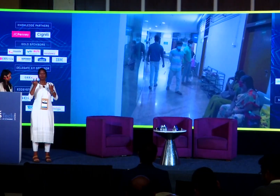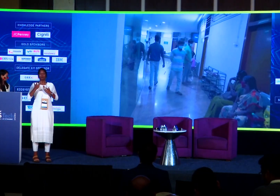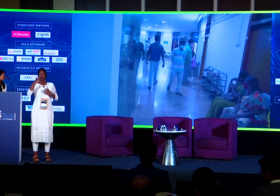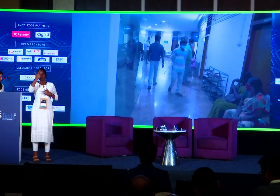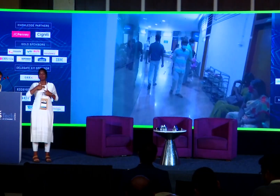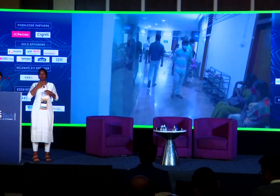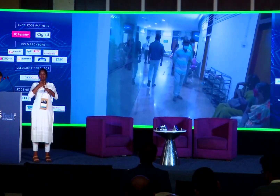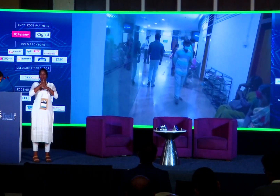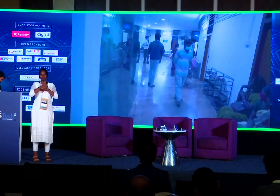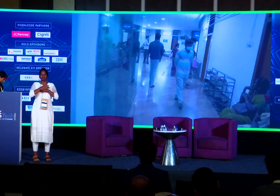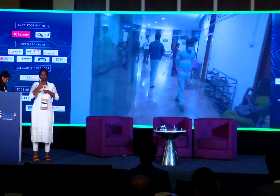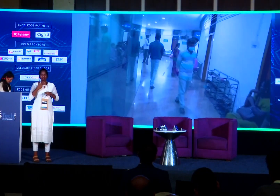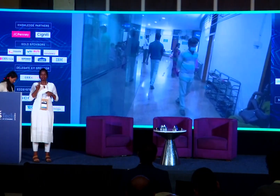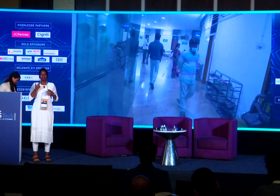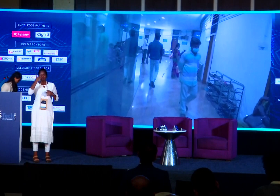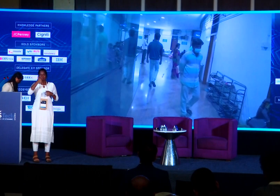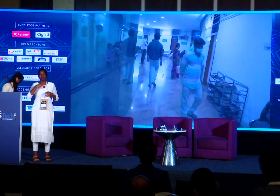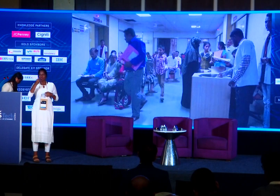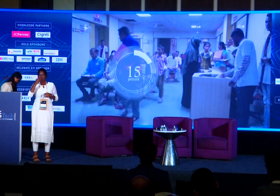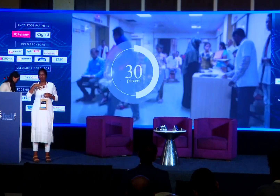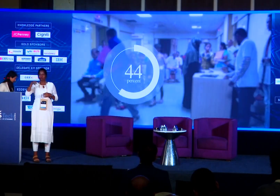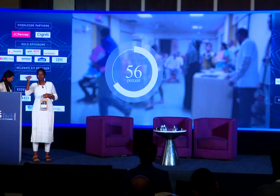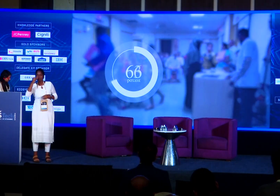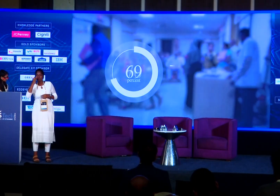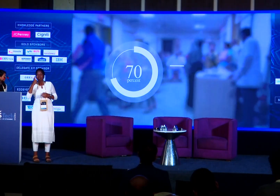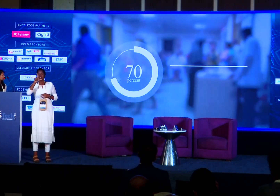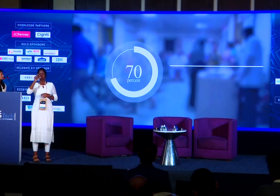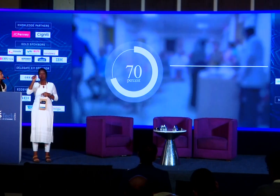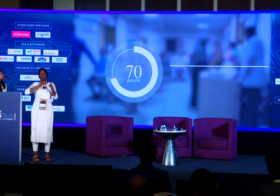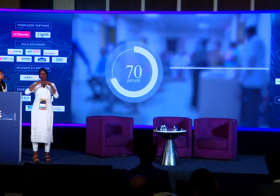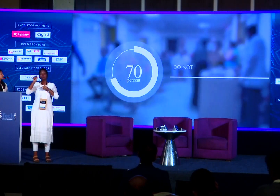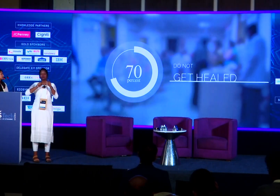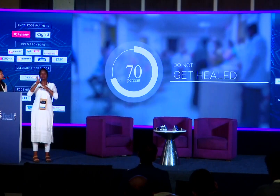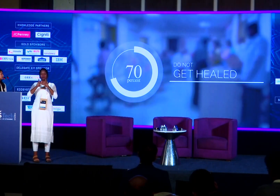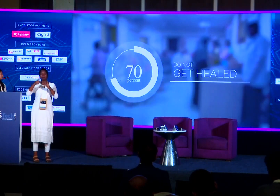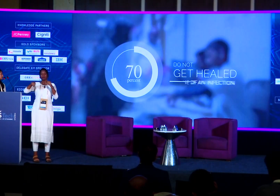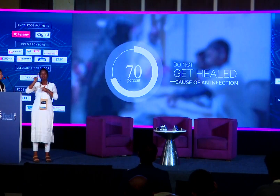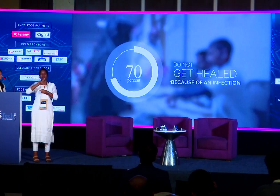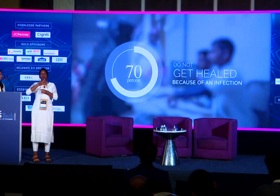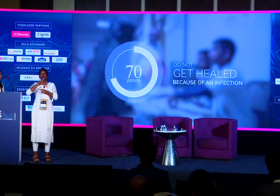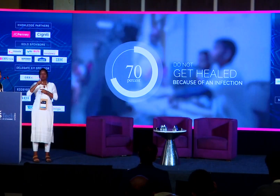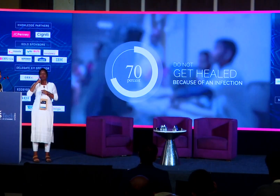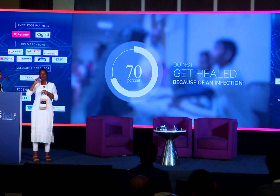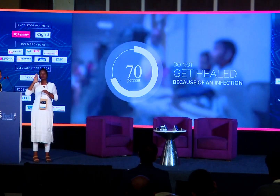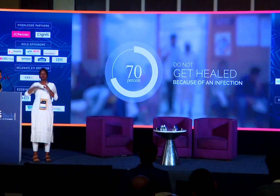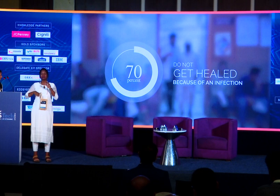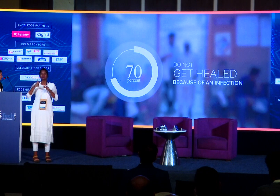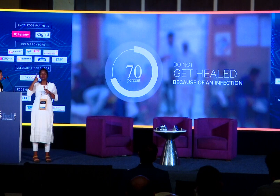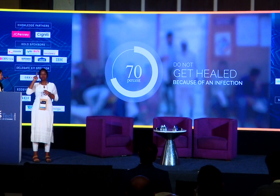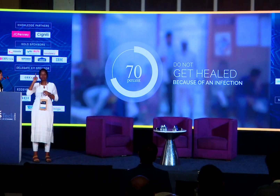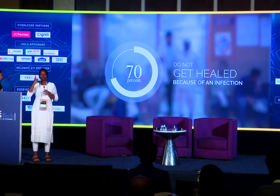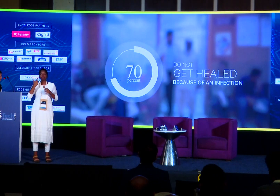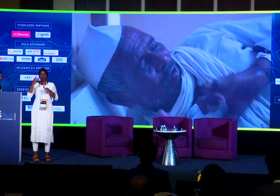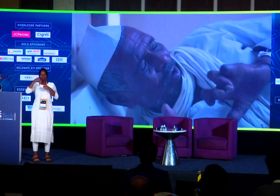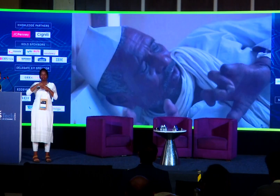diabetics develop ulceration in the foot, and 70% of these wounds do not get healed because of